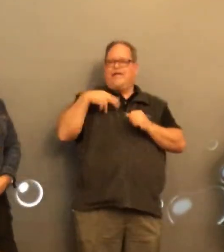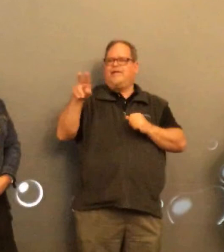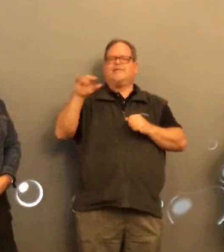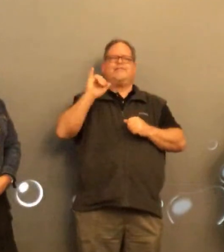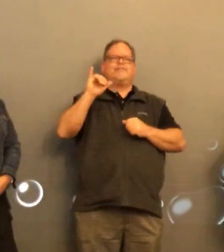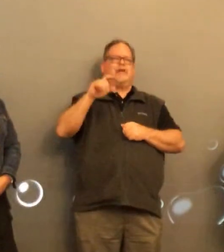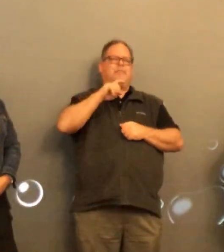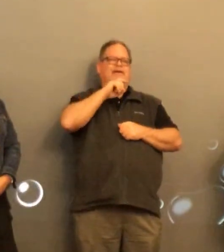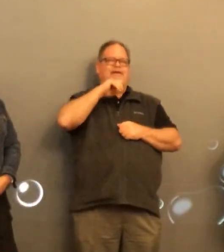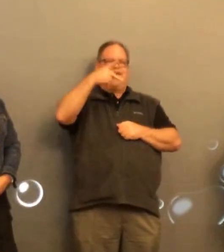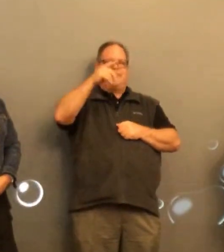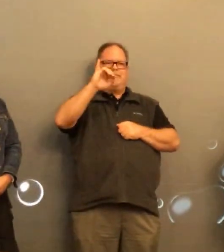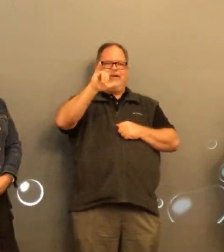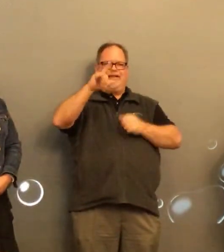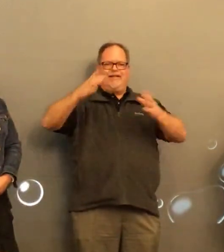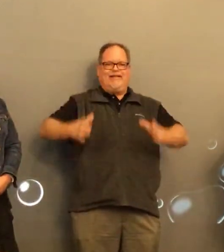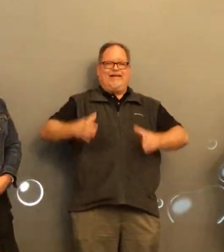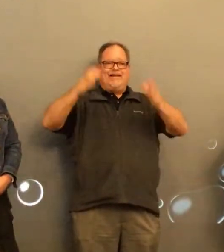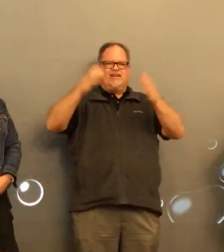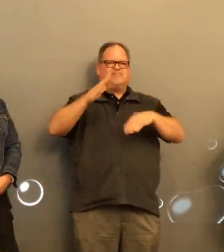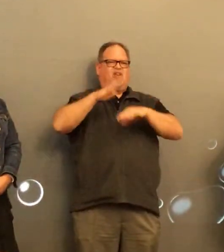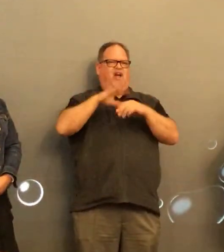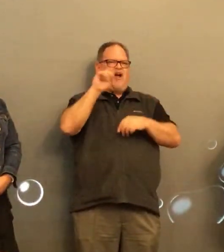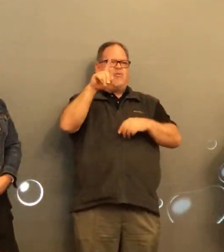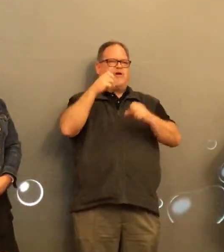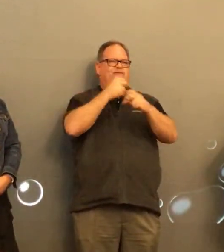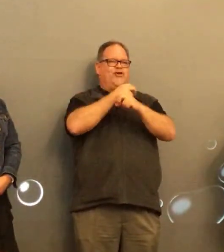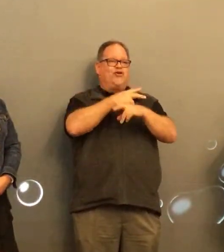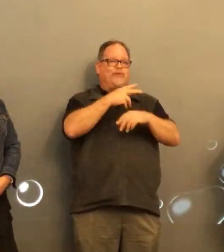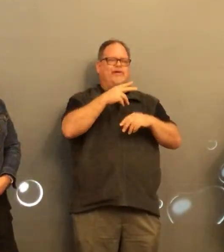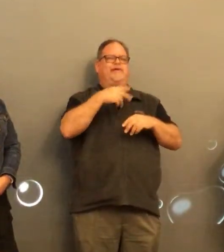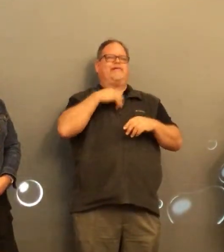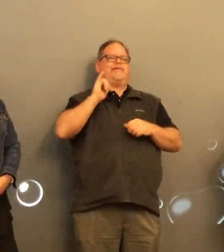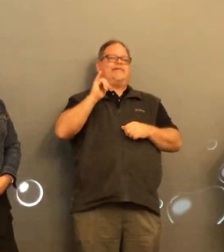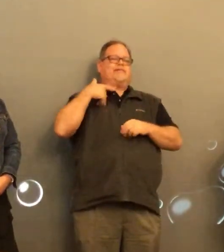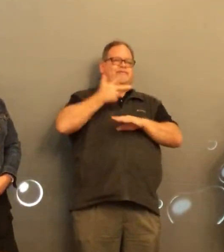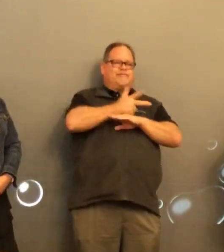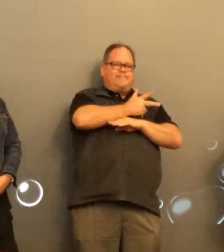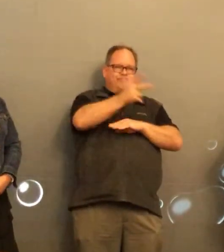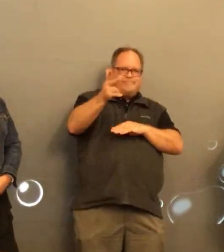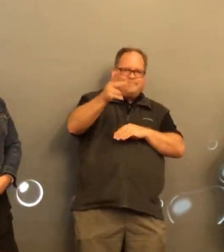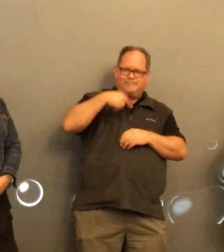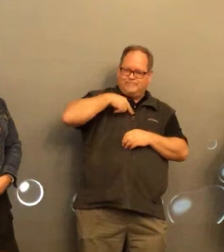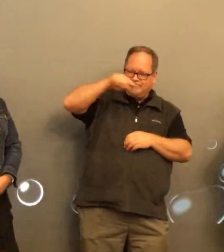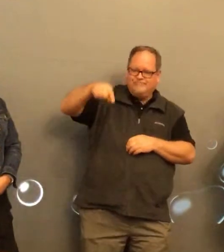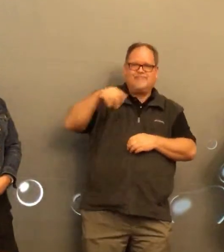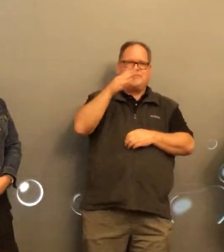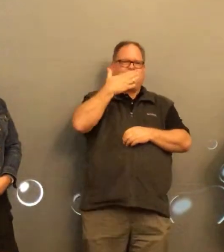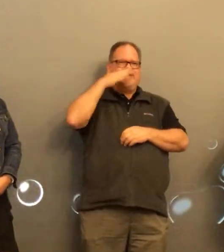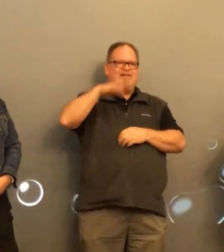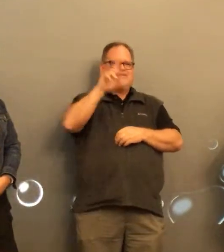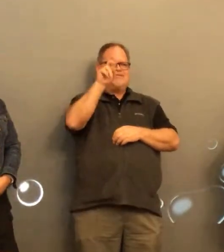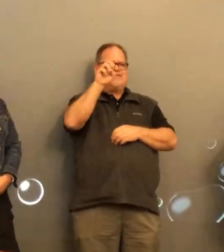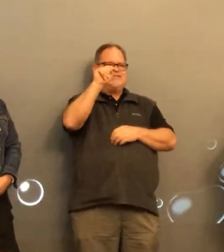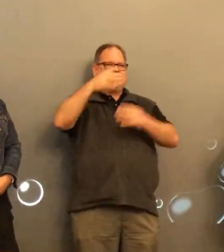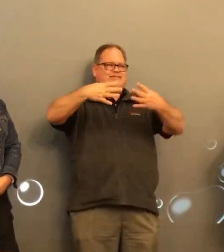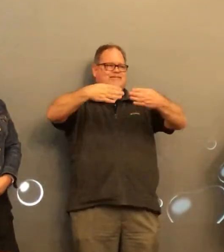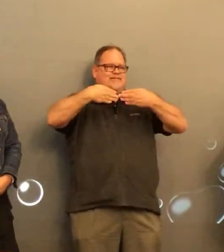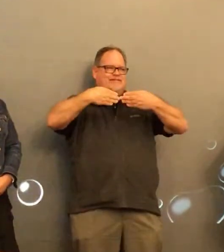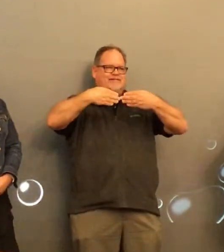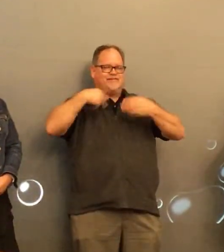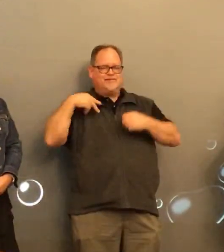and something hit my car it was a metal pipe that hit my car on the freeway so i had to pull over of the